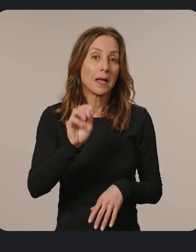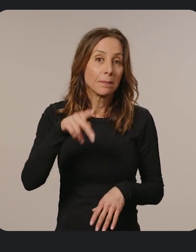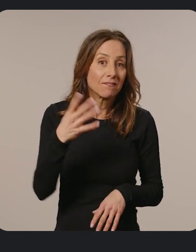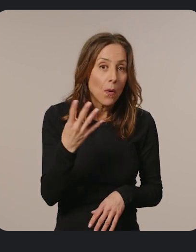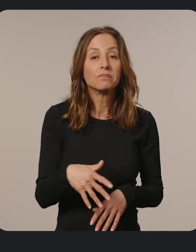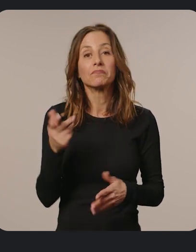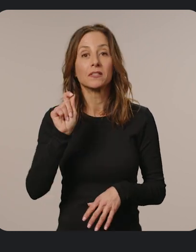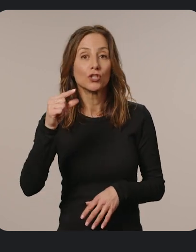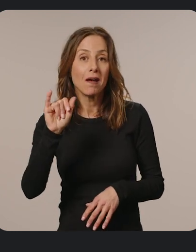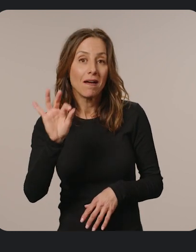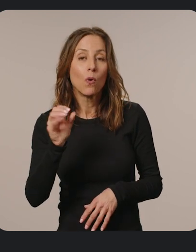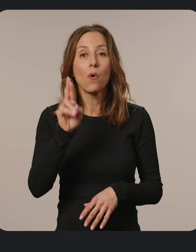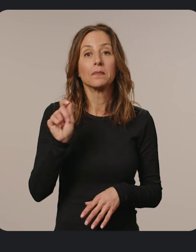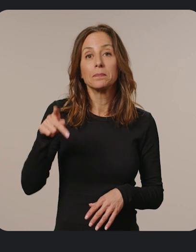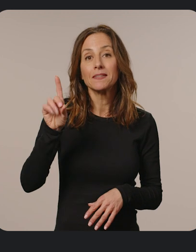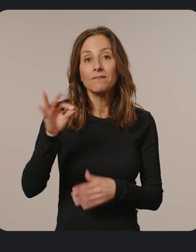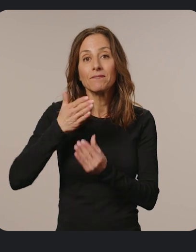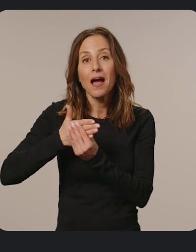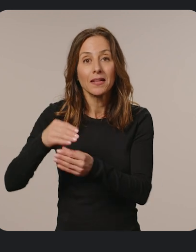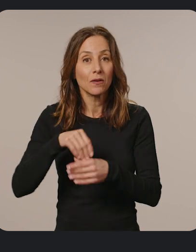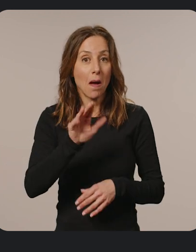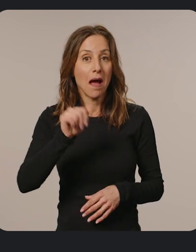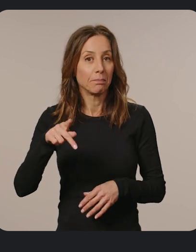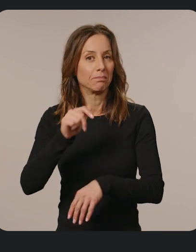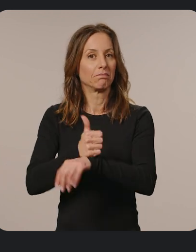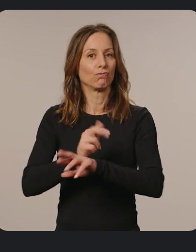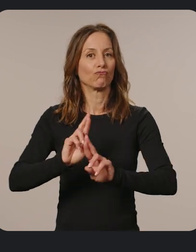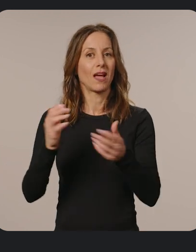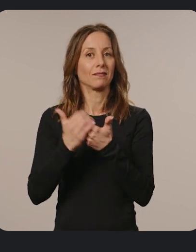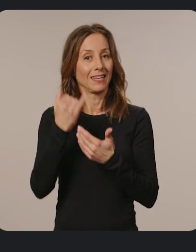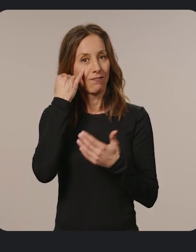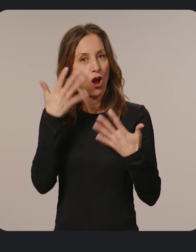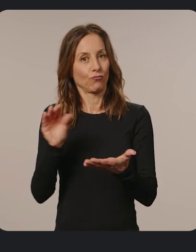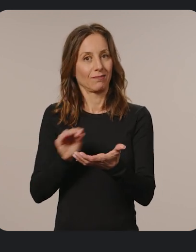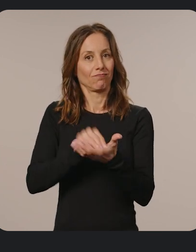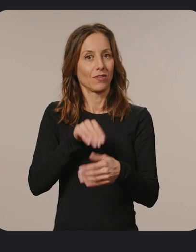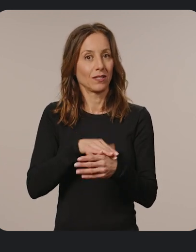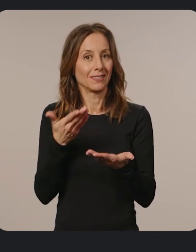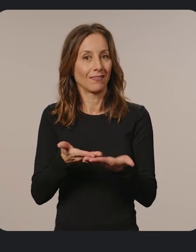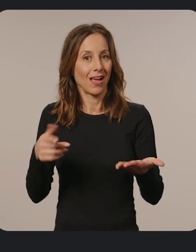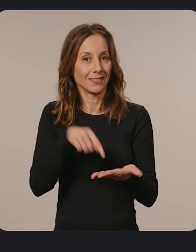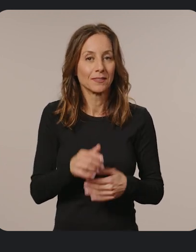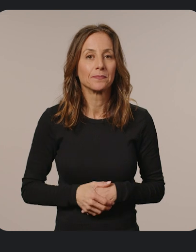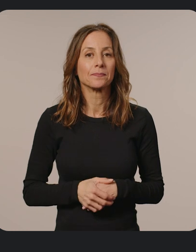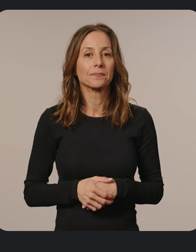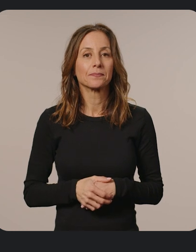MP4, GIF, or PDF files in your app by default if it's already installed on their